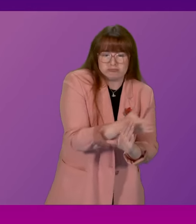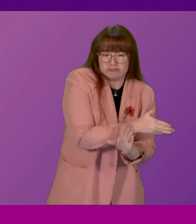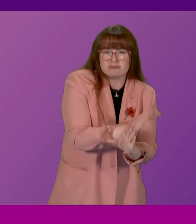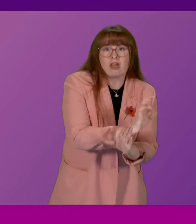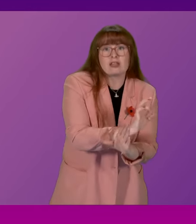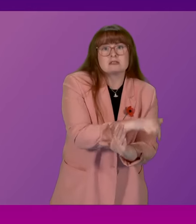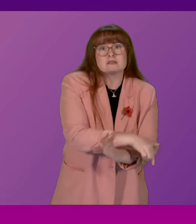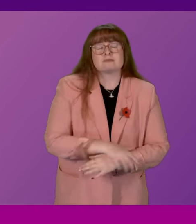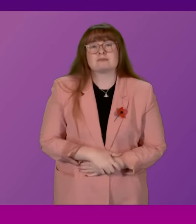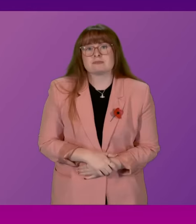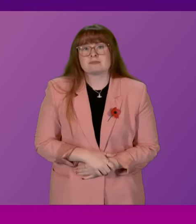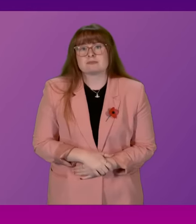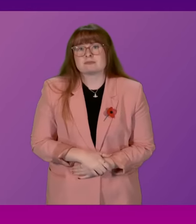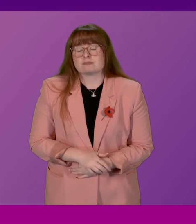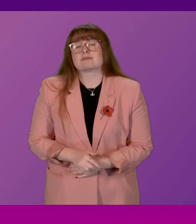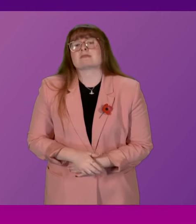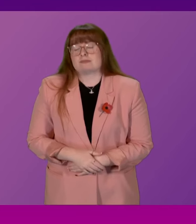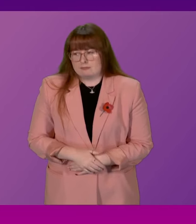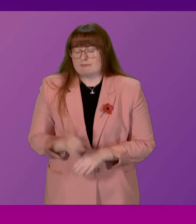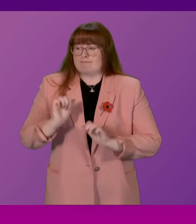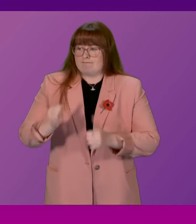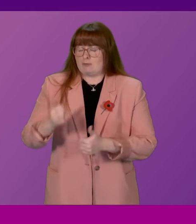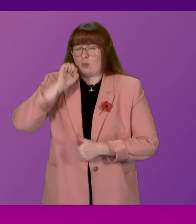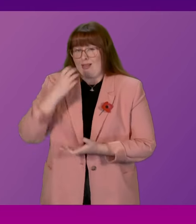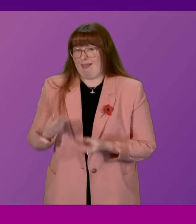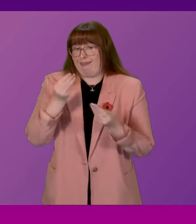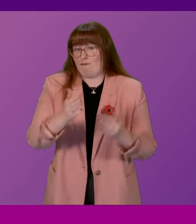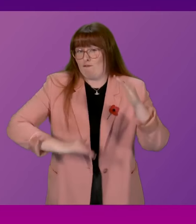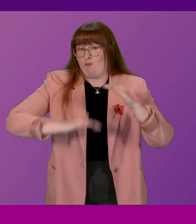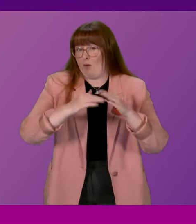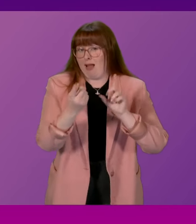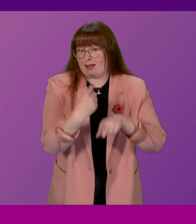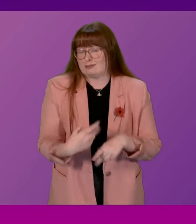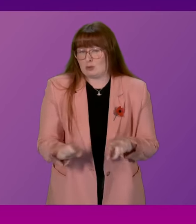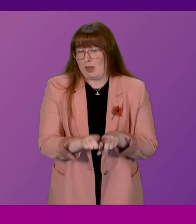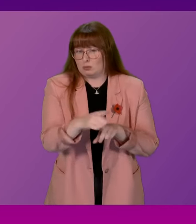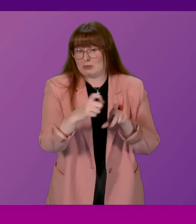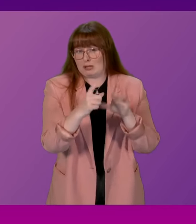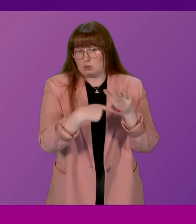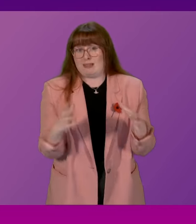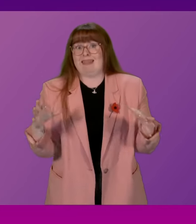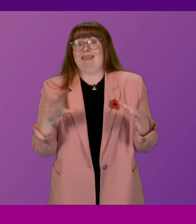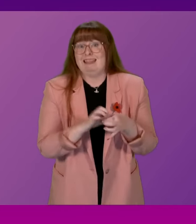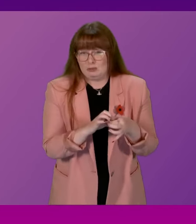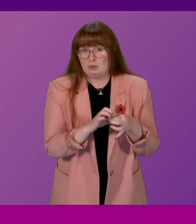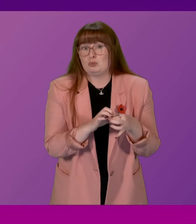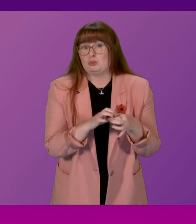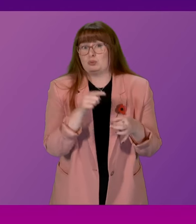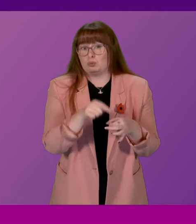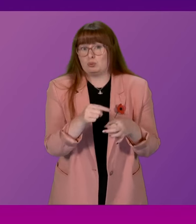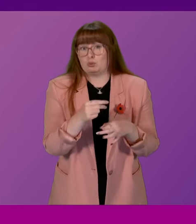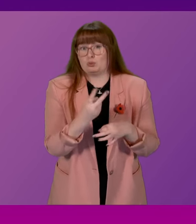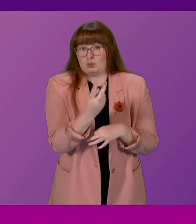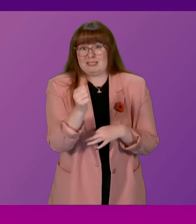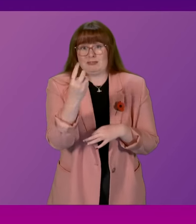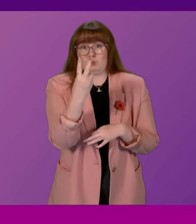First Minister. Again, I will ensure that we give full answers to Daniel Johnson in relation to the 23